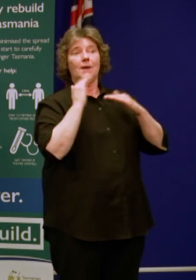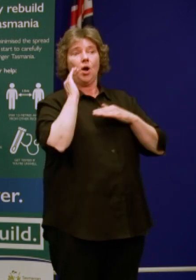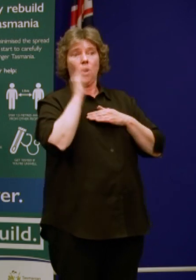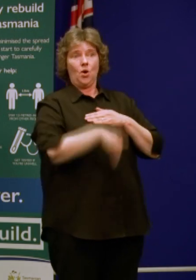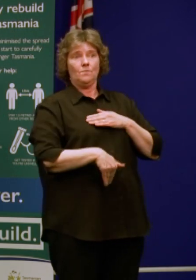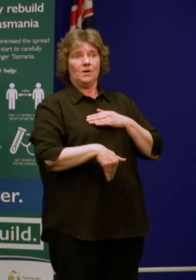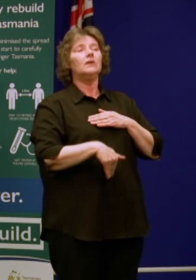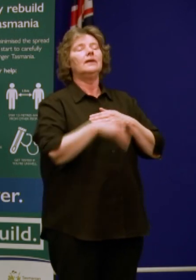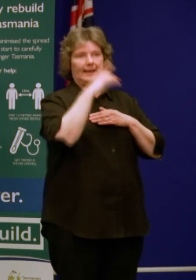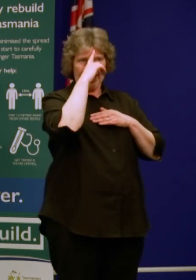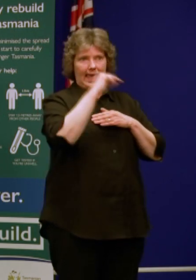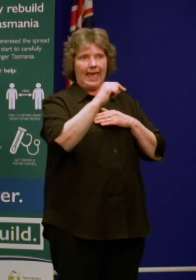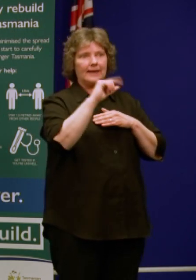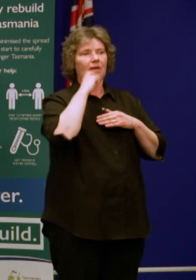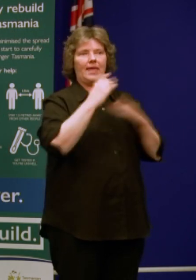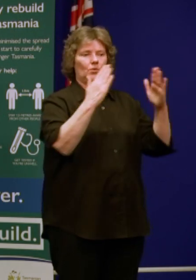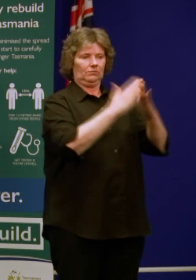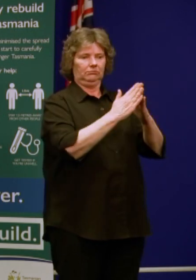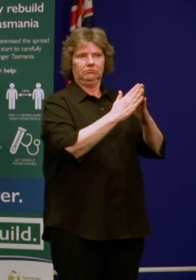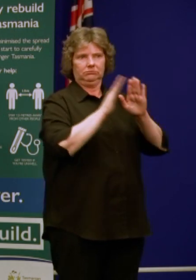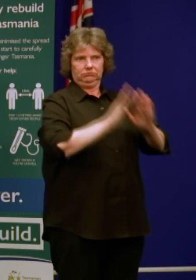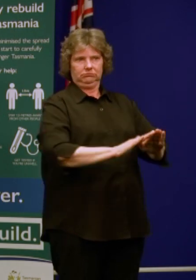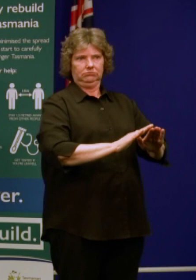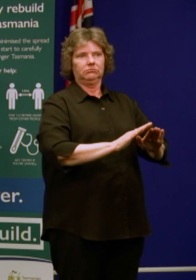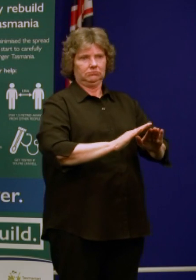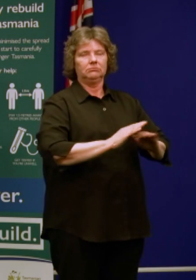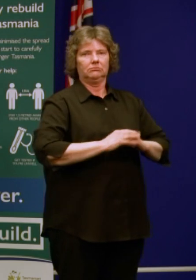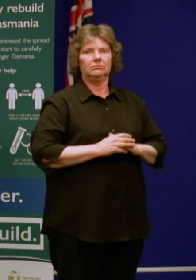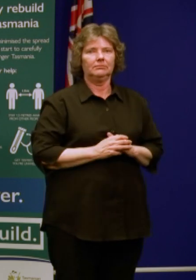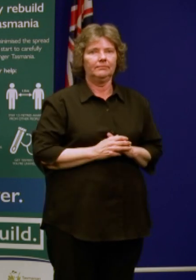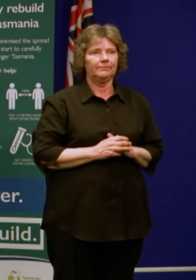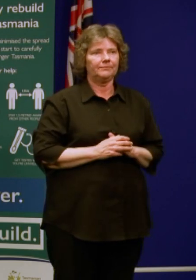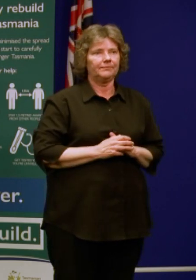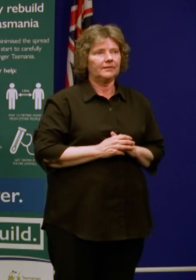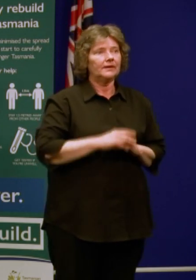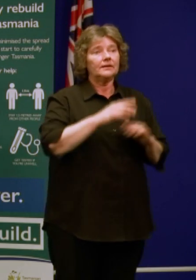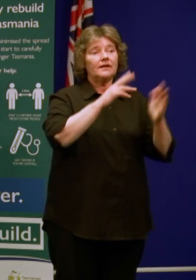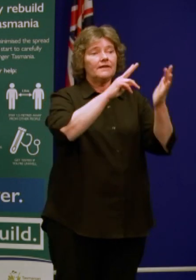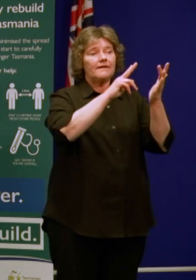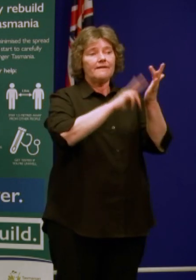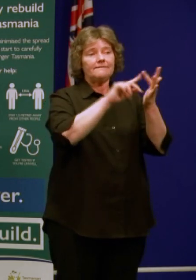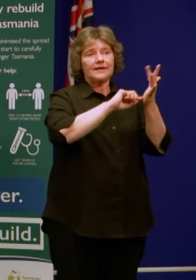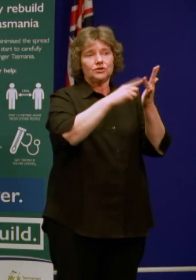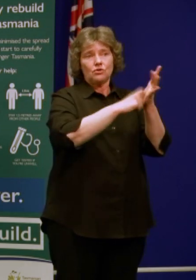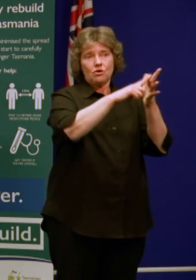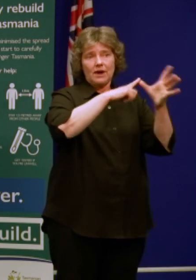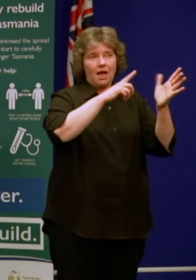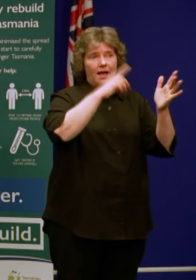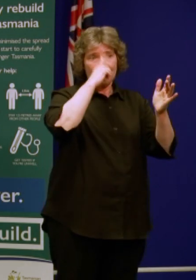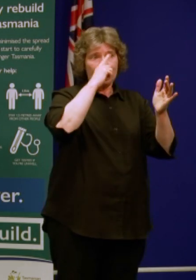If visitors arrive from Victoria without an exemption letter,